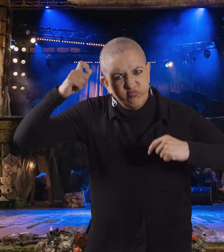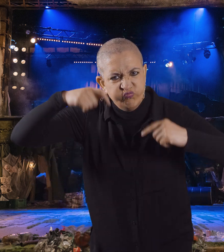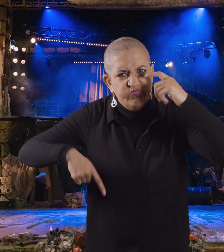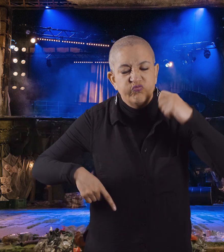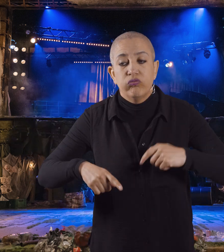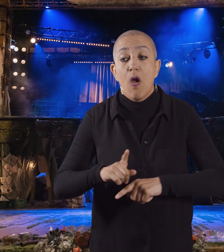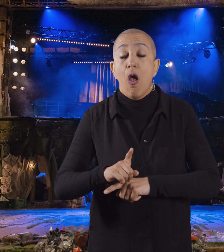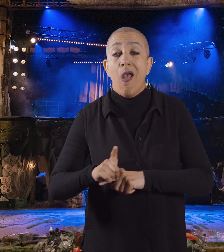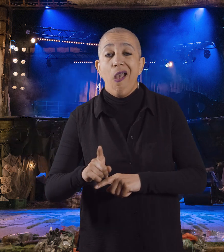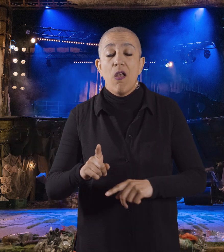in love.